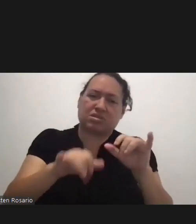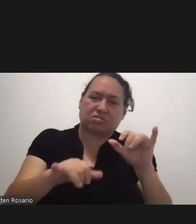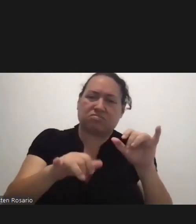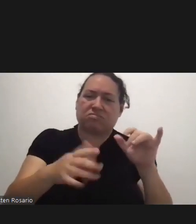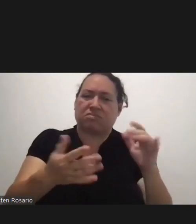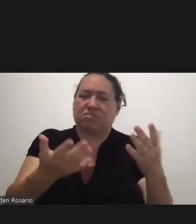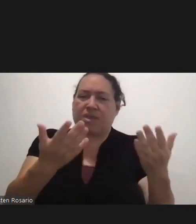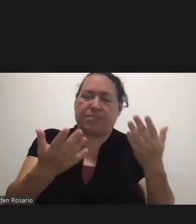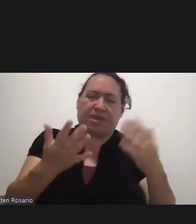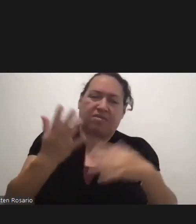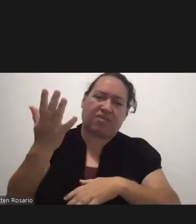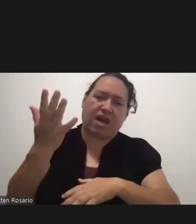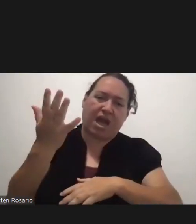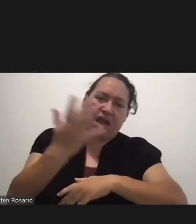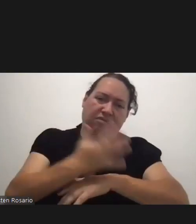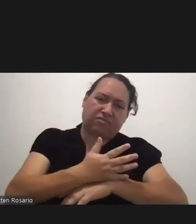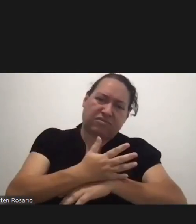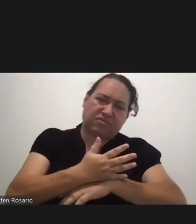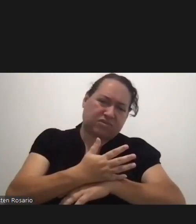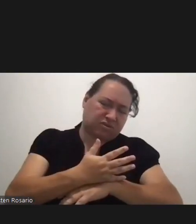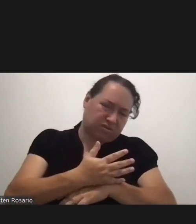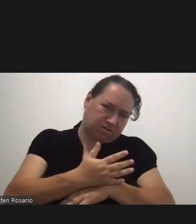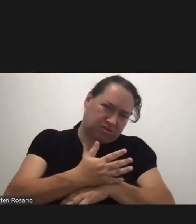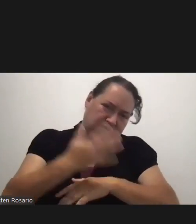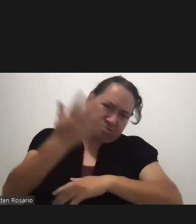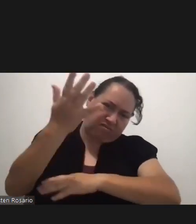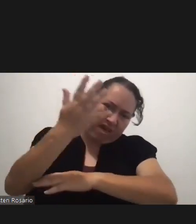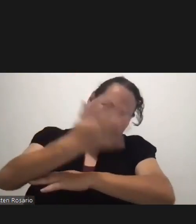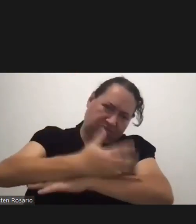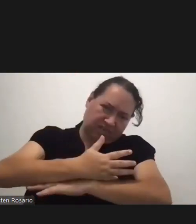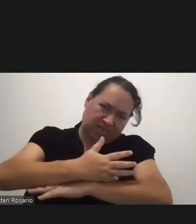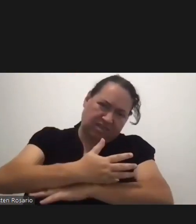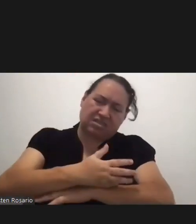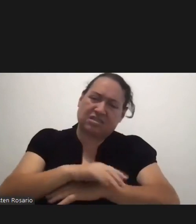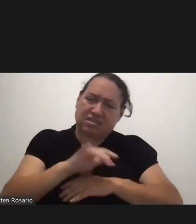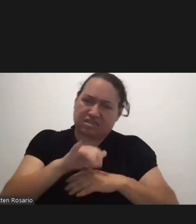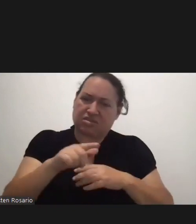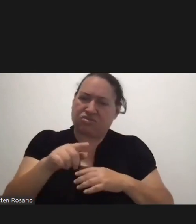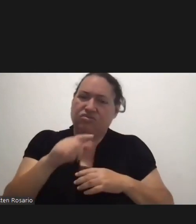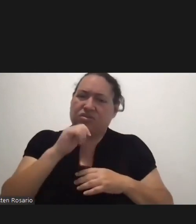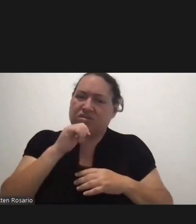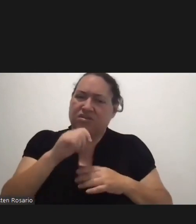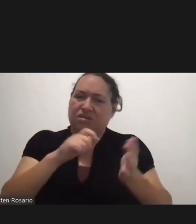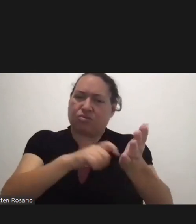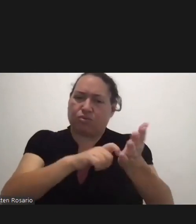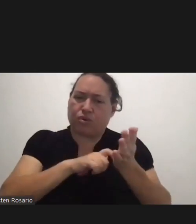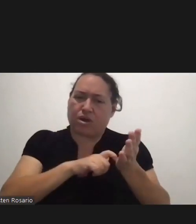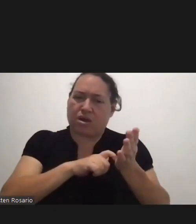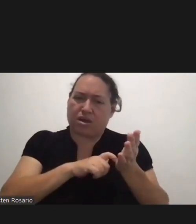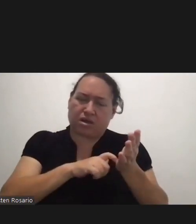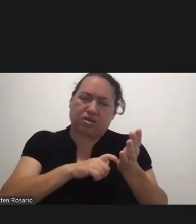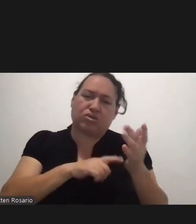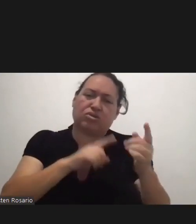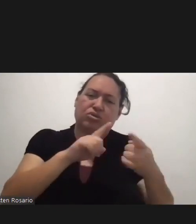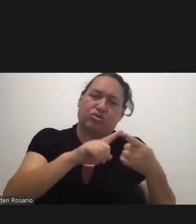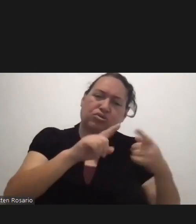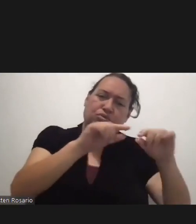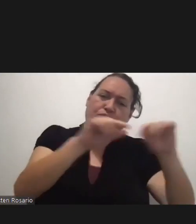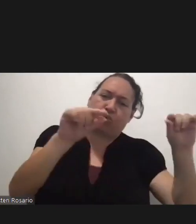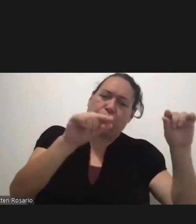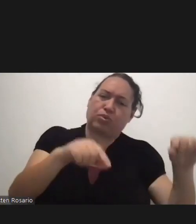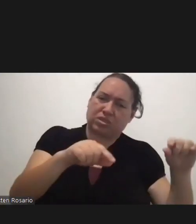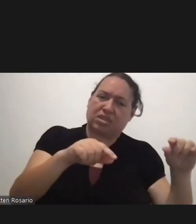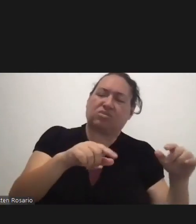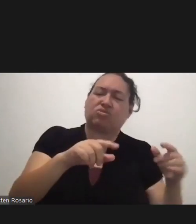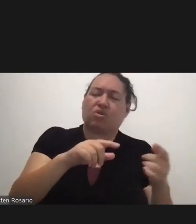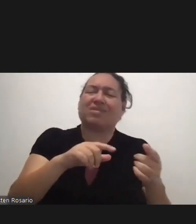I Think It's Five Days That You Are Not Required To Quarantine So Those Are Some Of